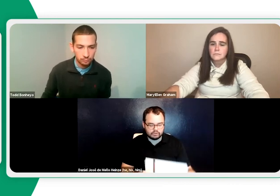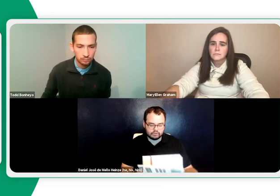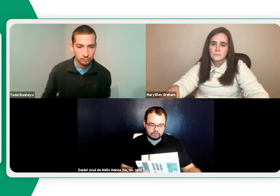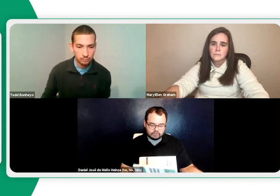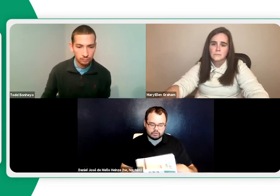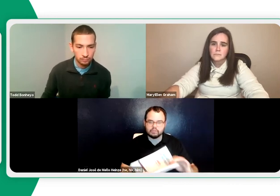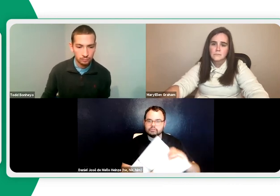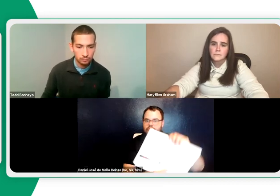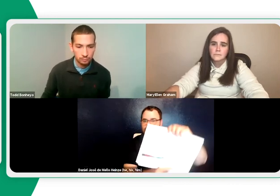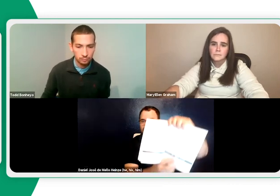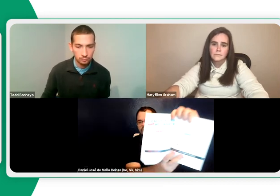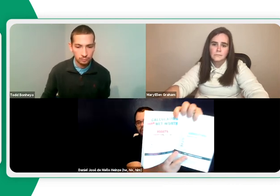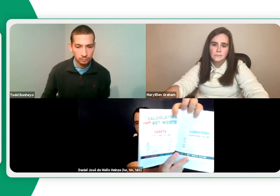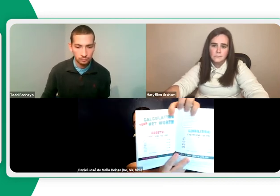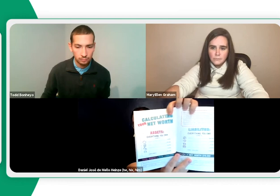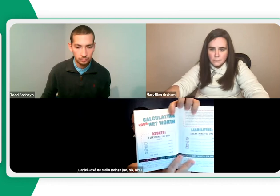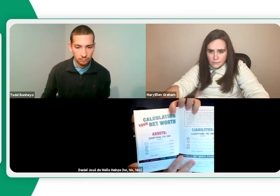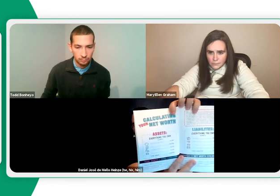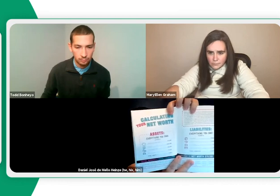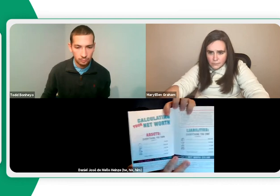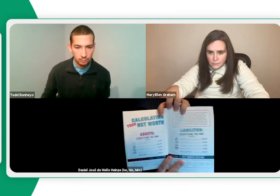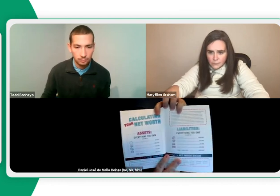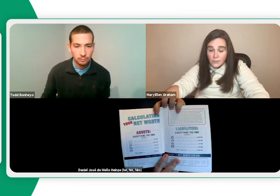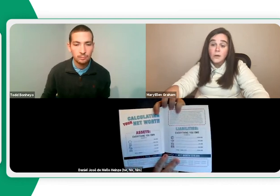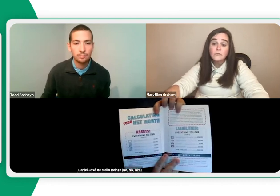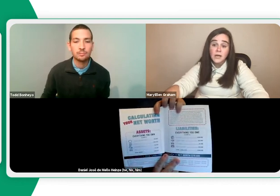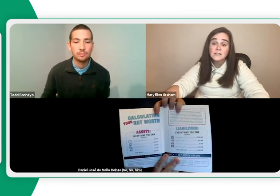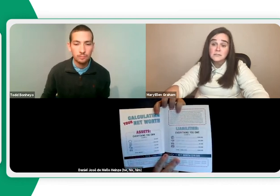clarify and make a lot of sense. Let me show you.